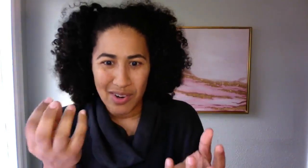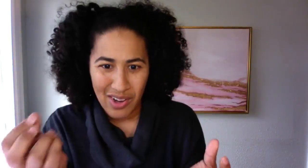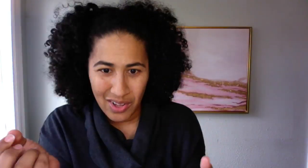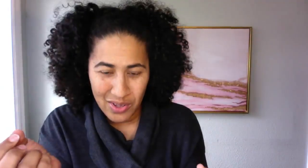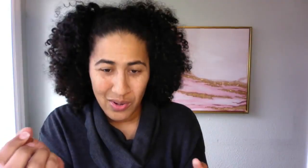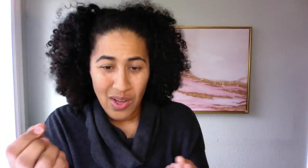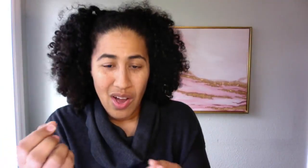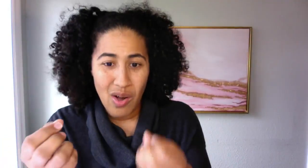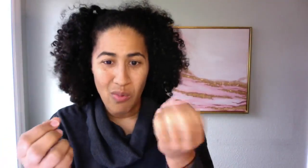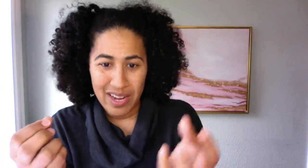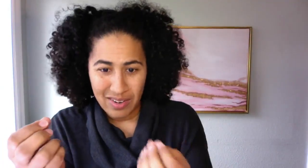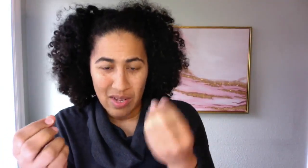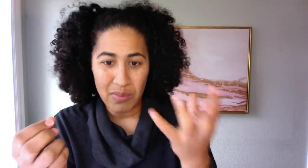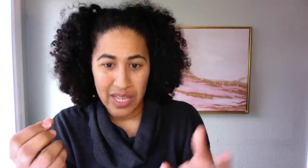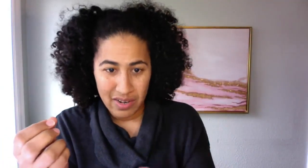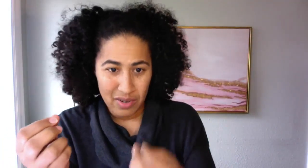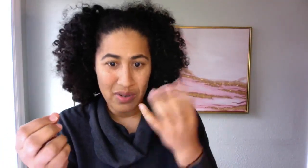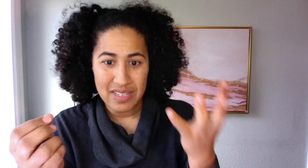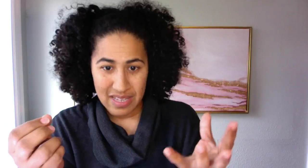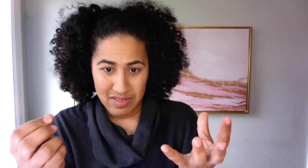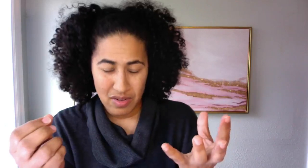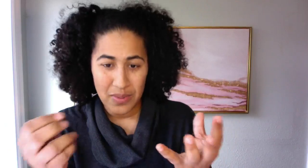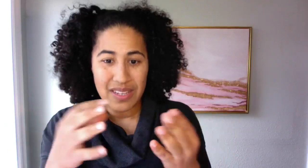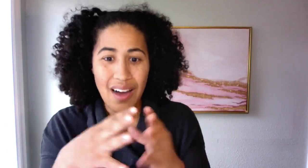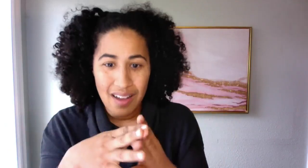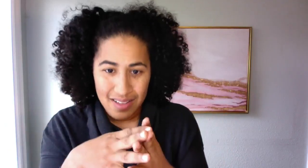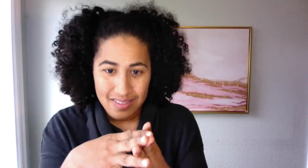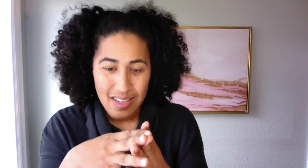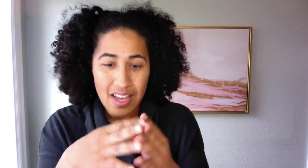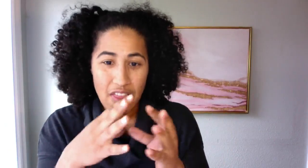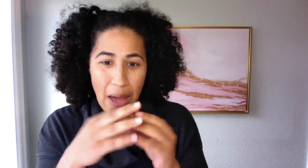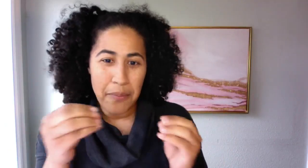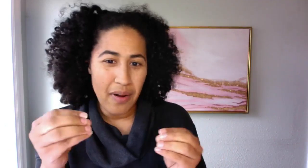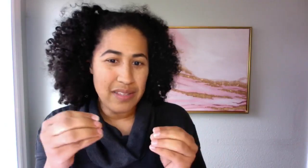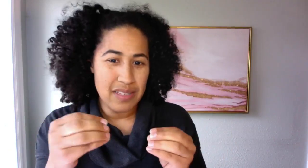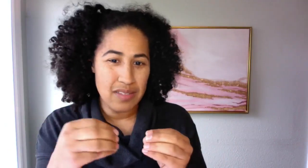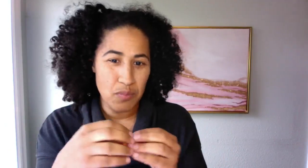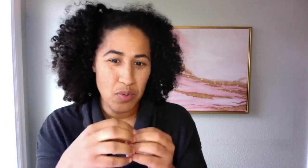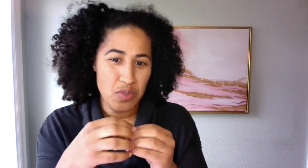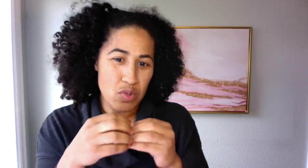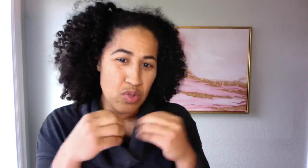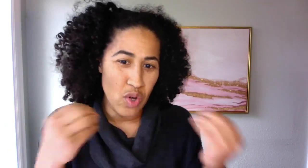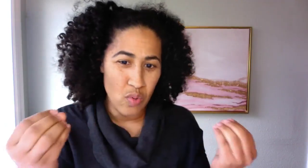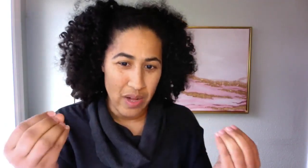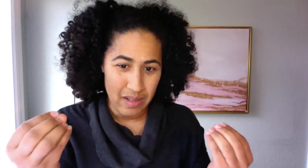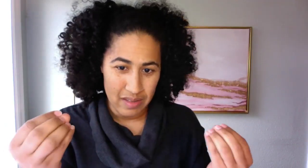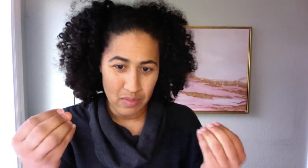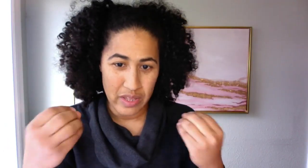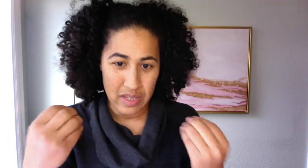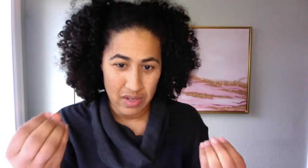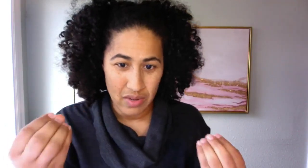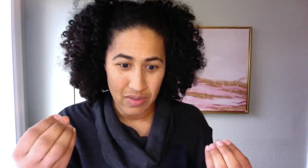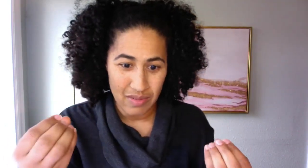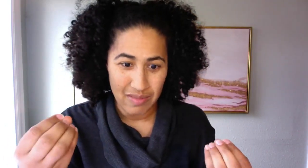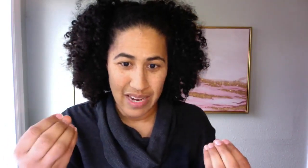call you a whiner, complainer, criticizer, because that process moves so well within you. Right.